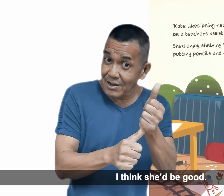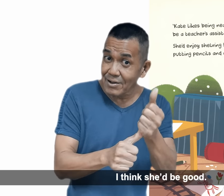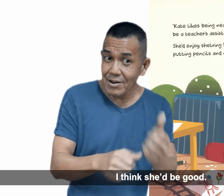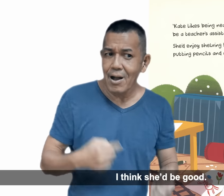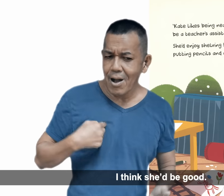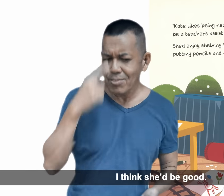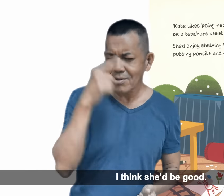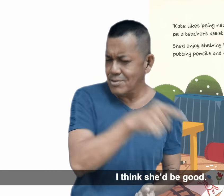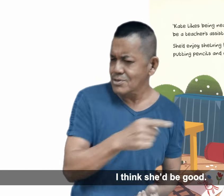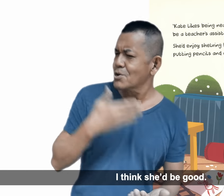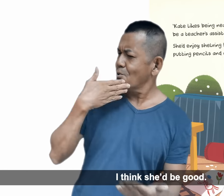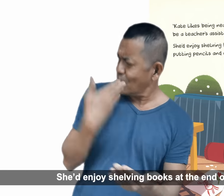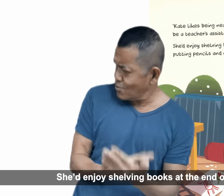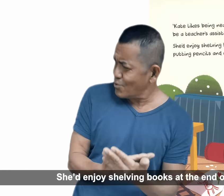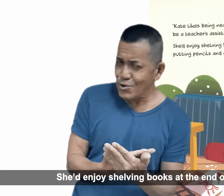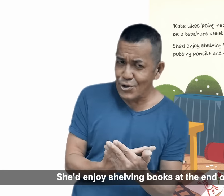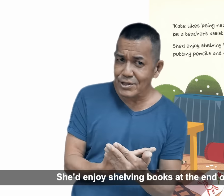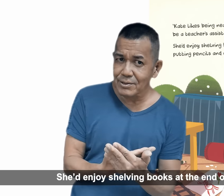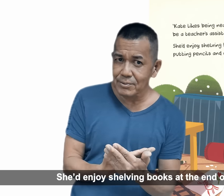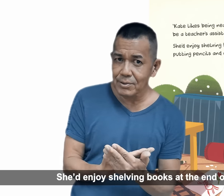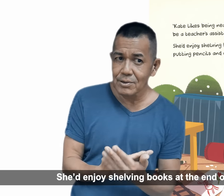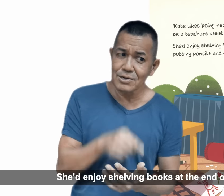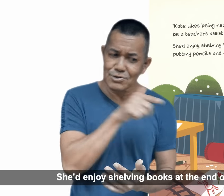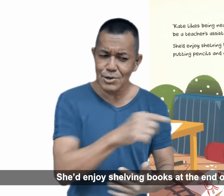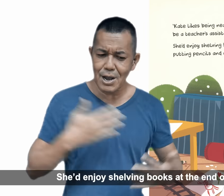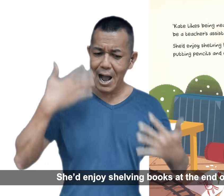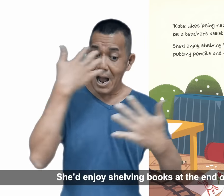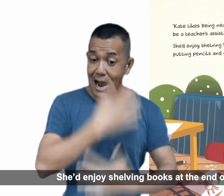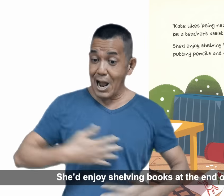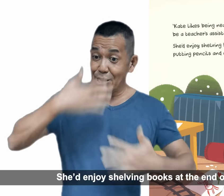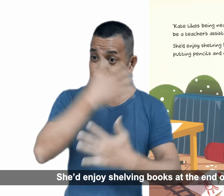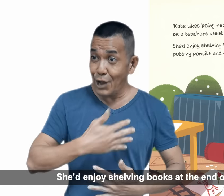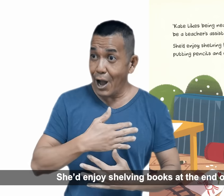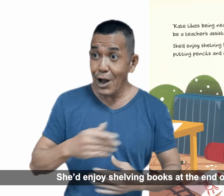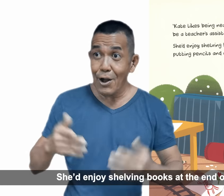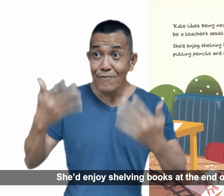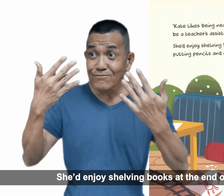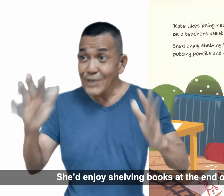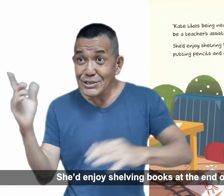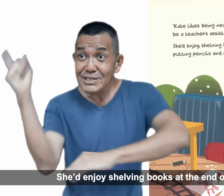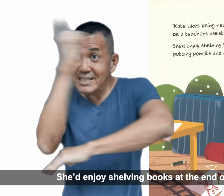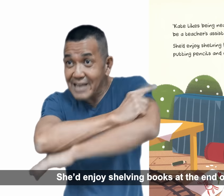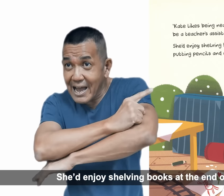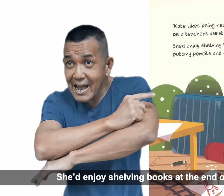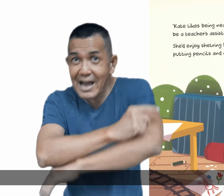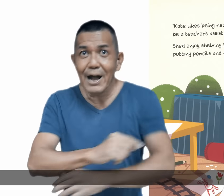I think she'd be good. She'd enjoy shelving books at the end of the day.